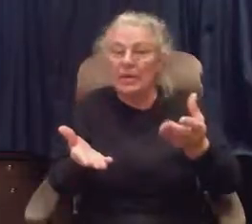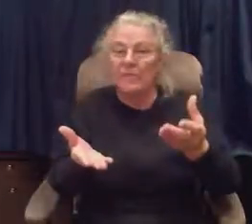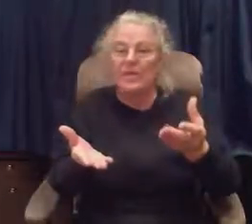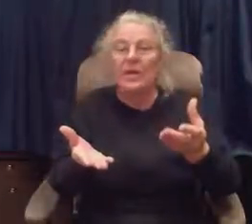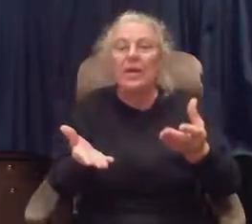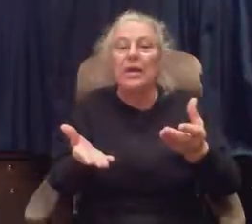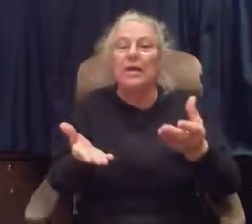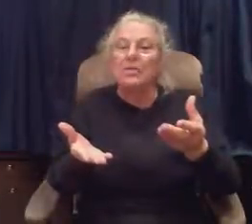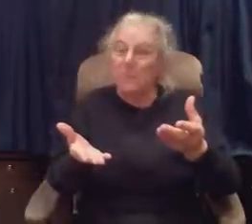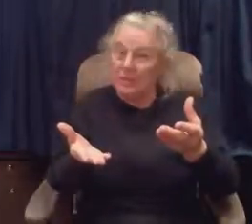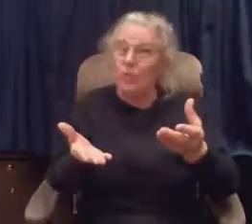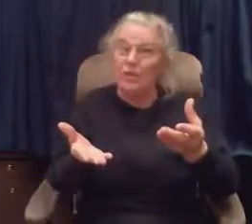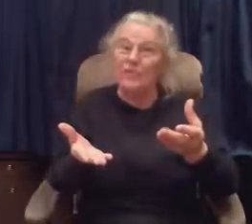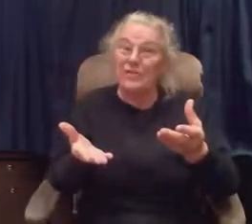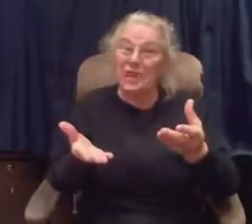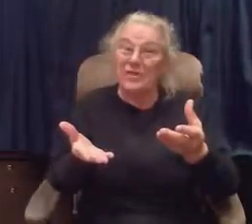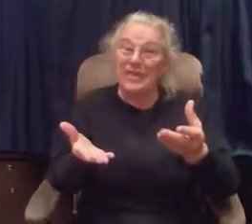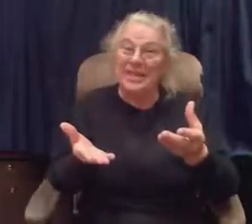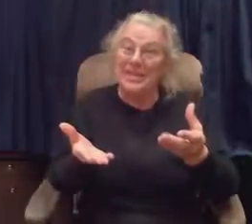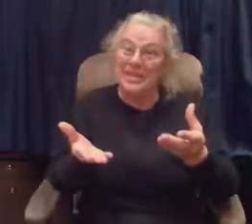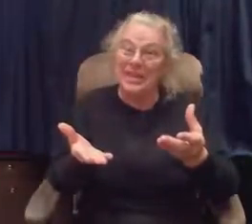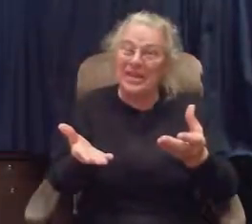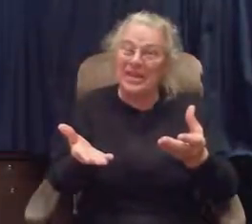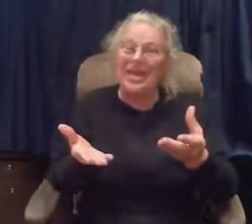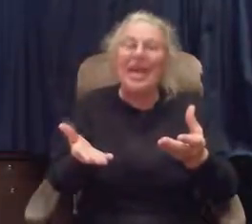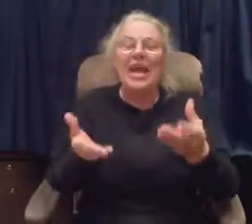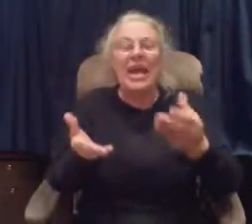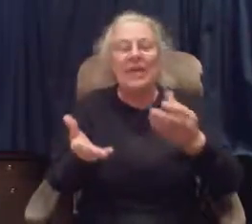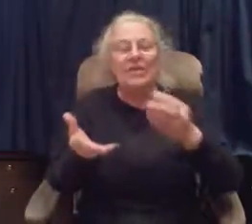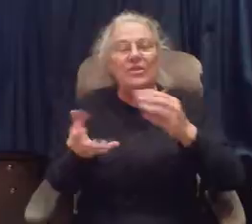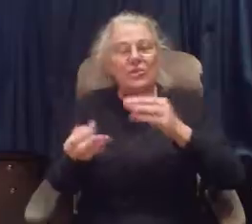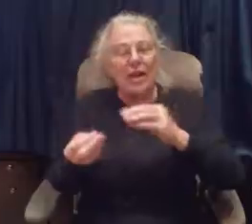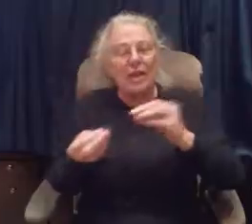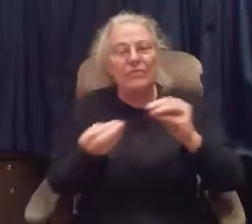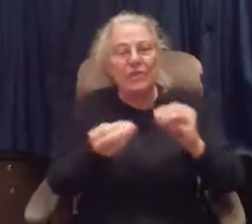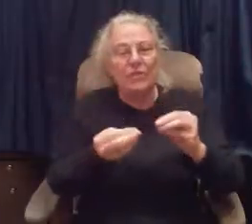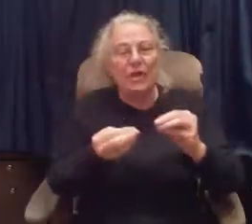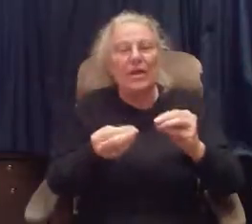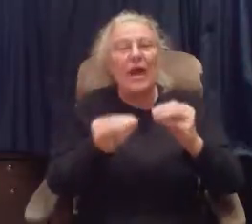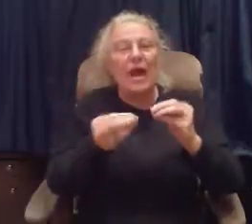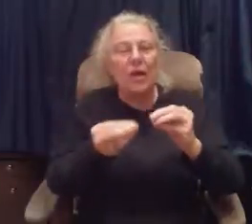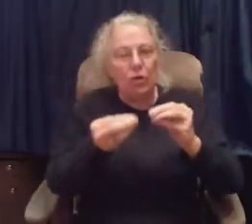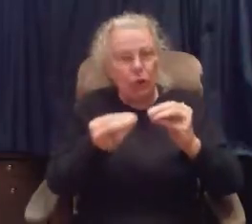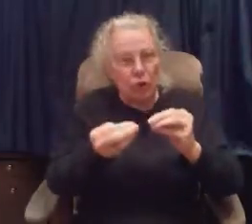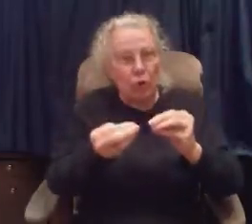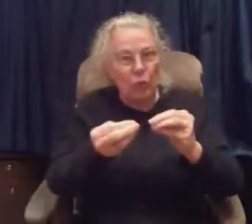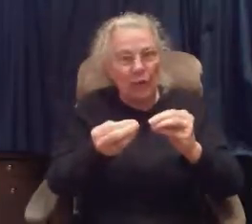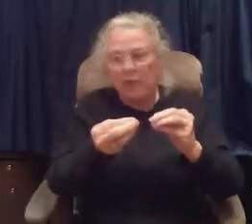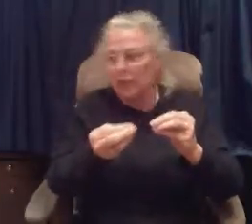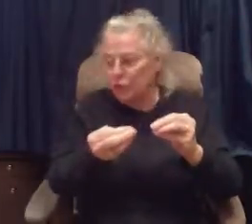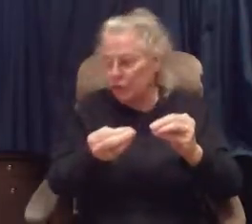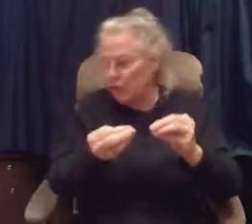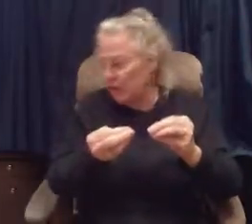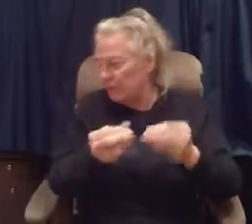differently set yourself down with a dictionary and try to figure out how you would interpret it